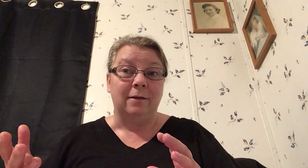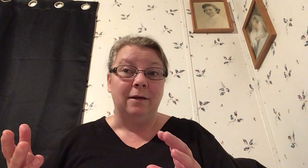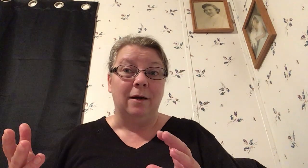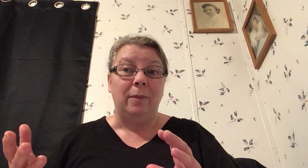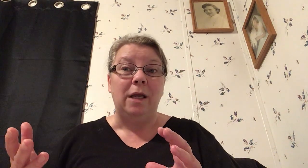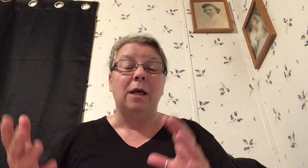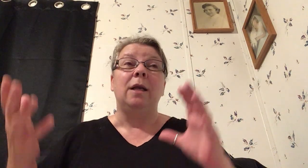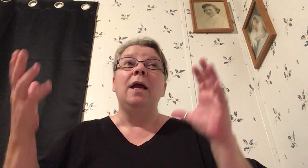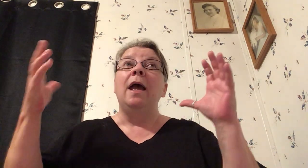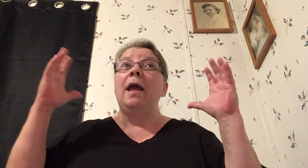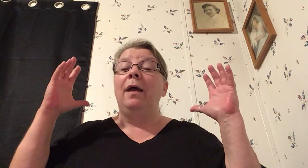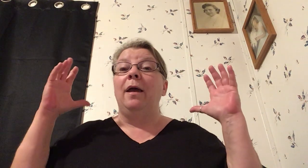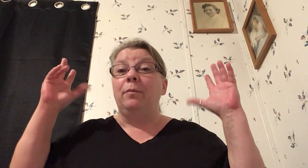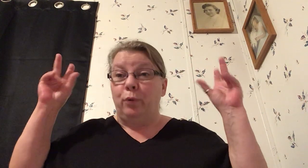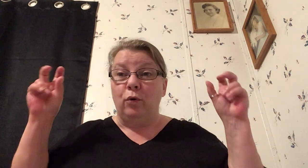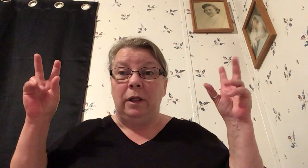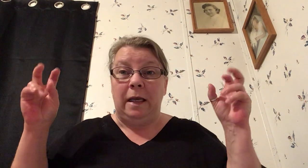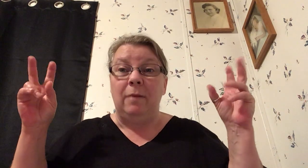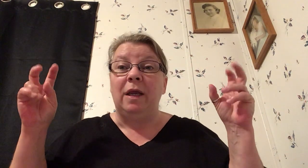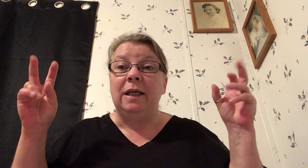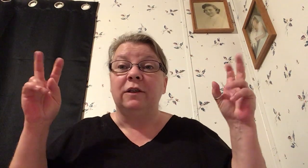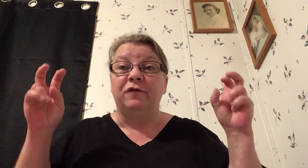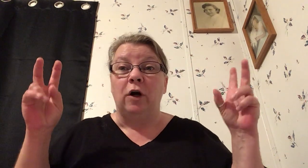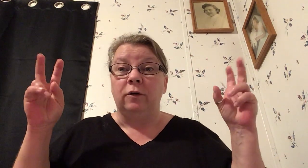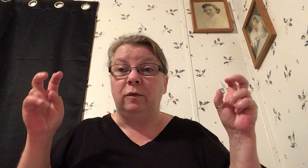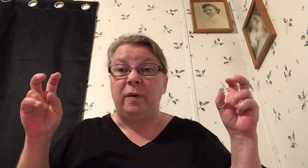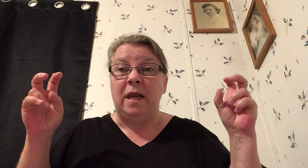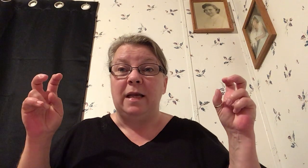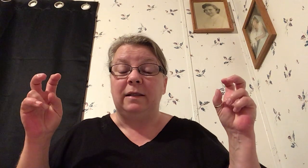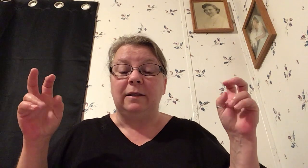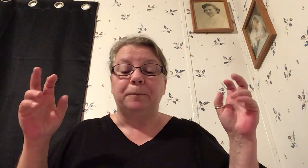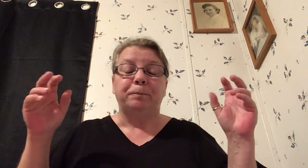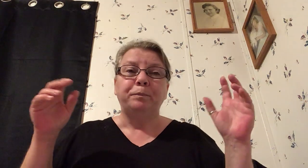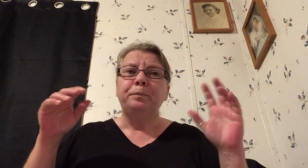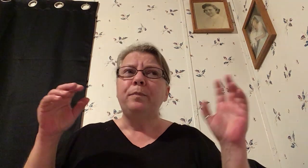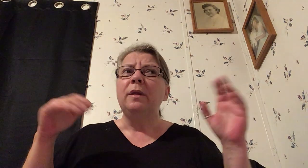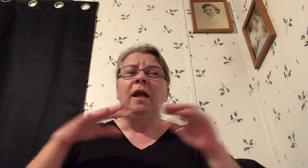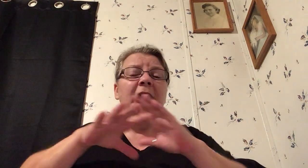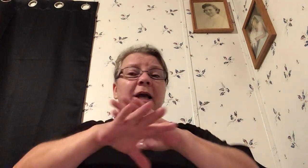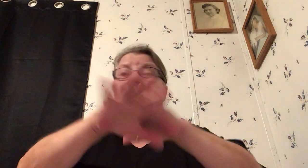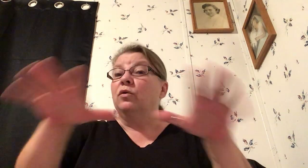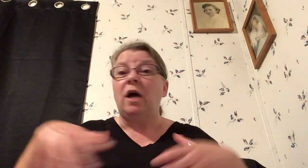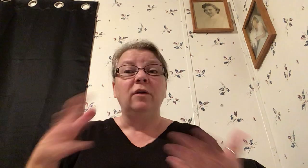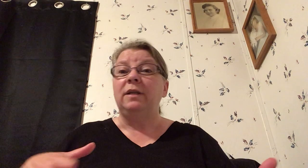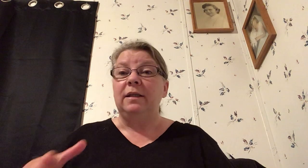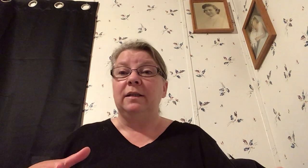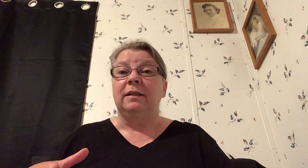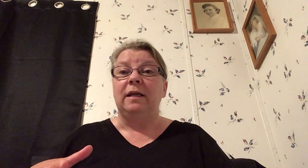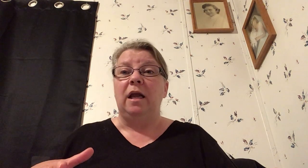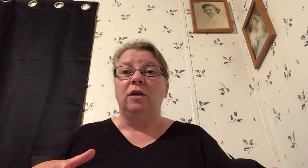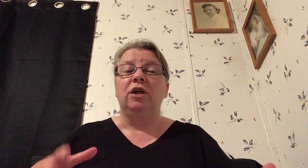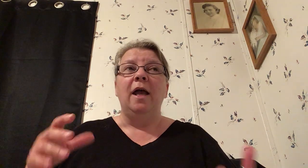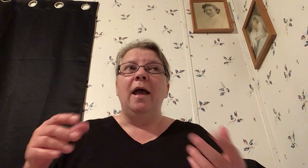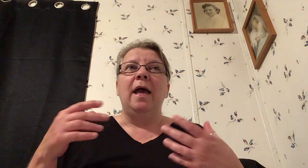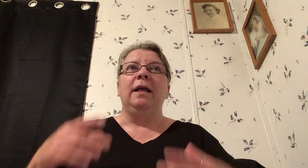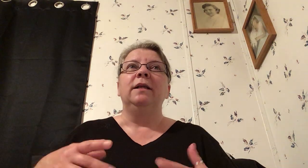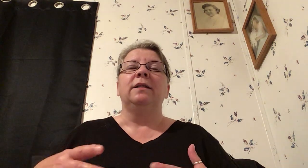can come in and proclaim his false peace and so God is setting the stage and it's